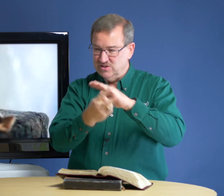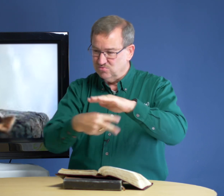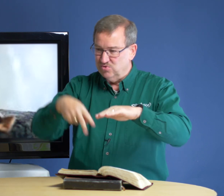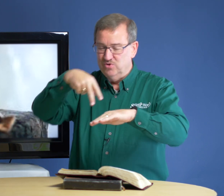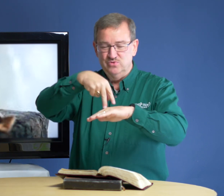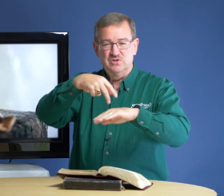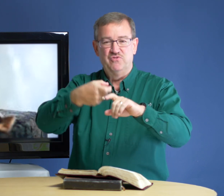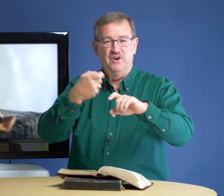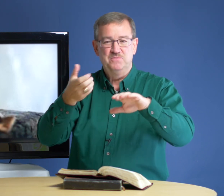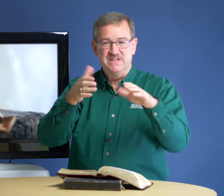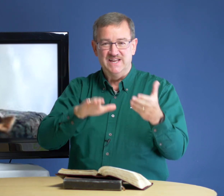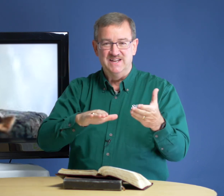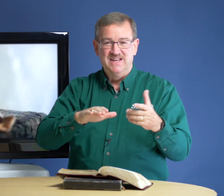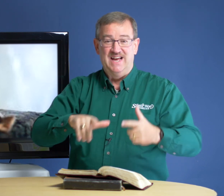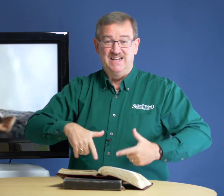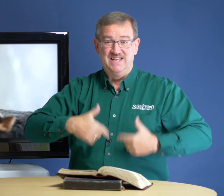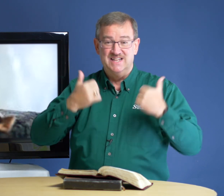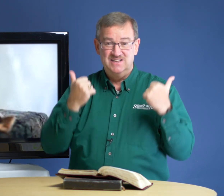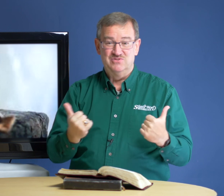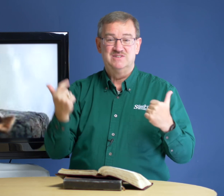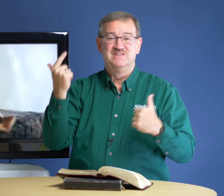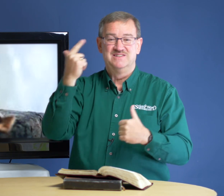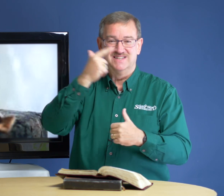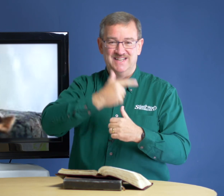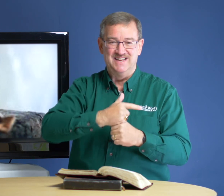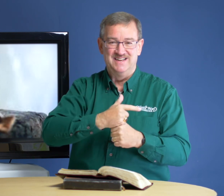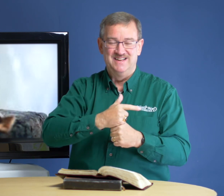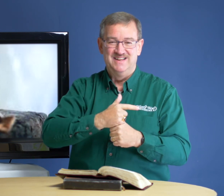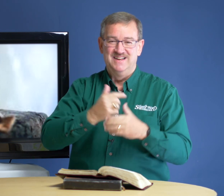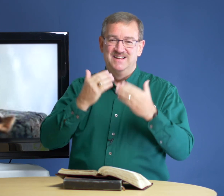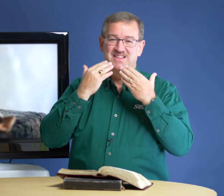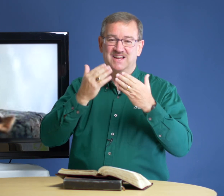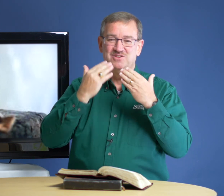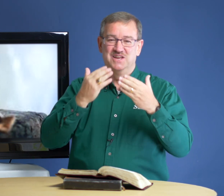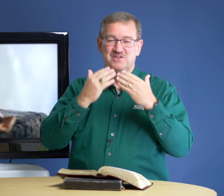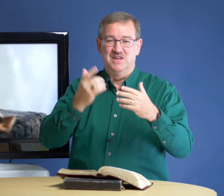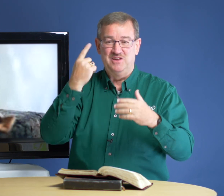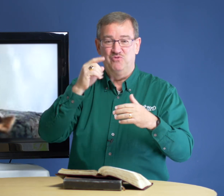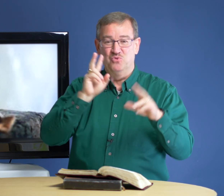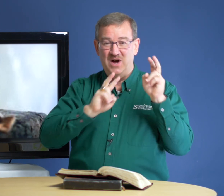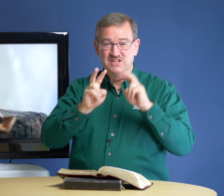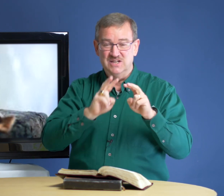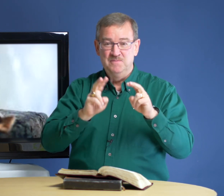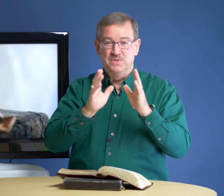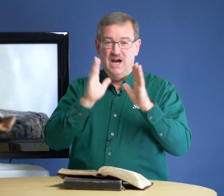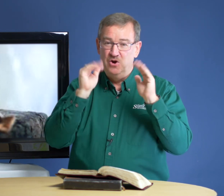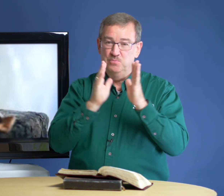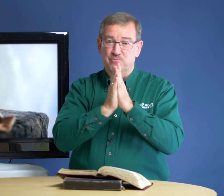rose from the dead and he lives today. Thank you. Thank you. Thank you for watching. I hope you've